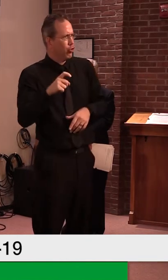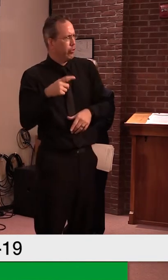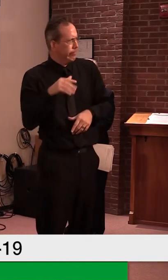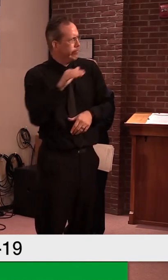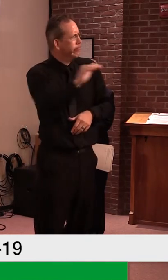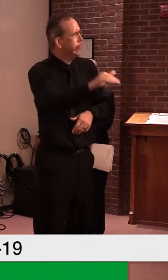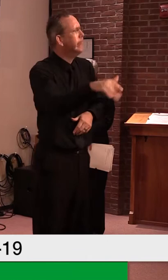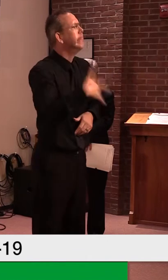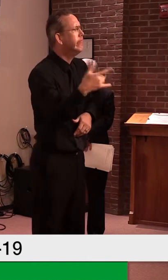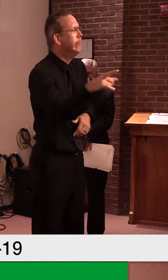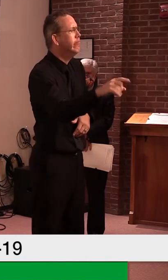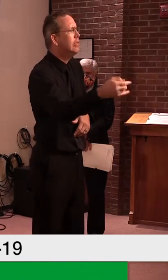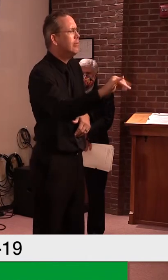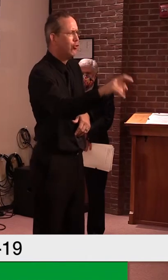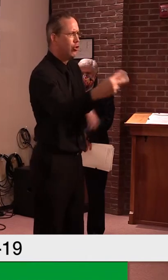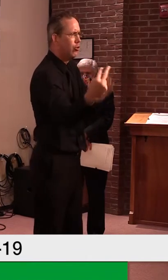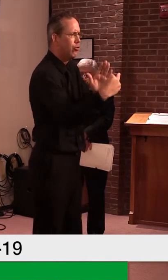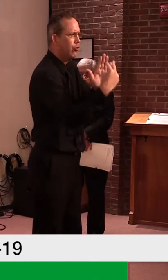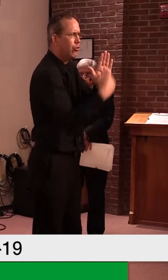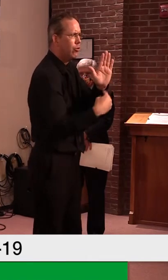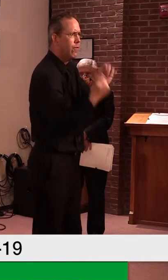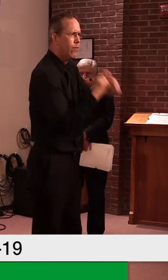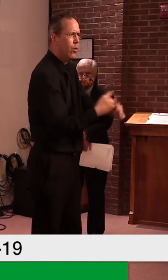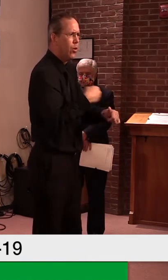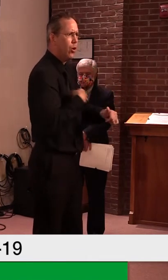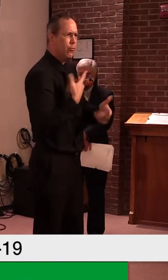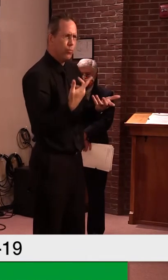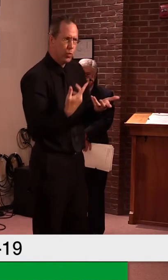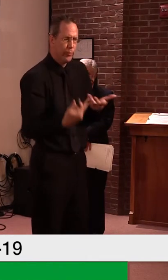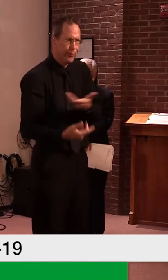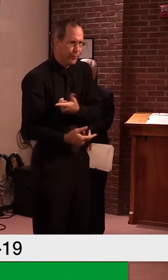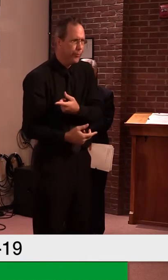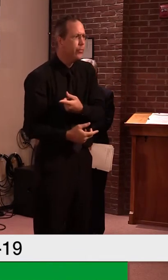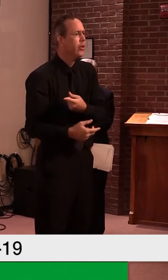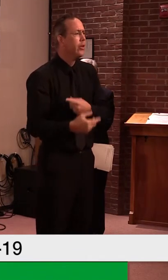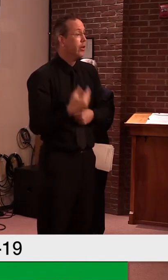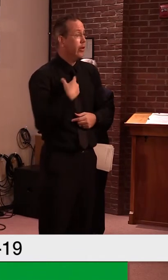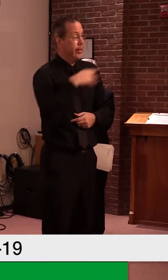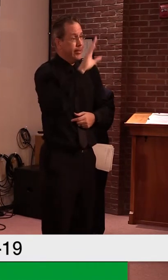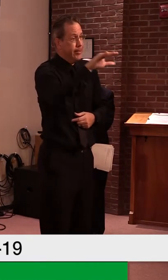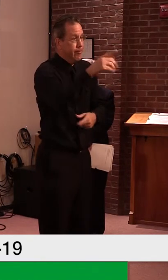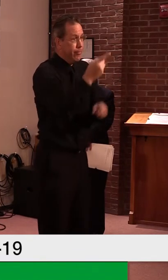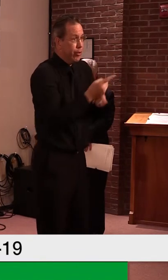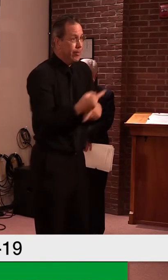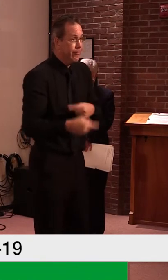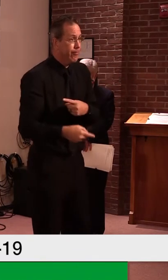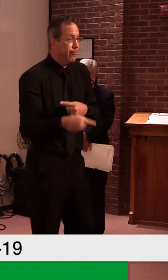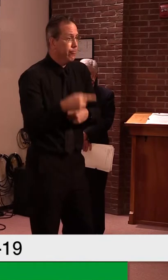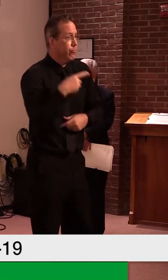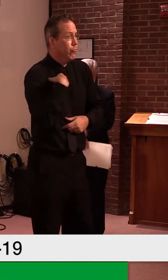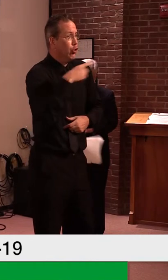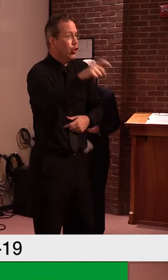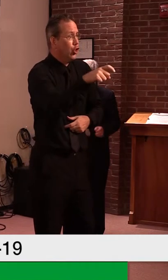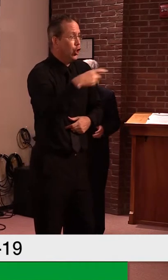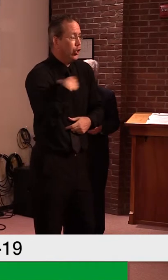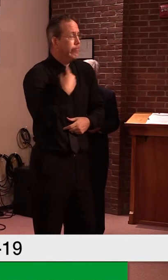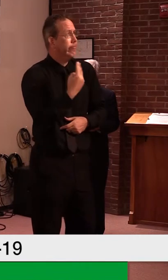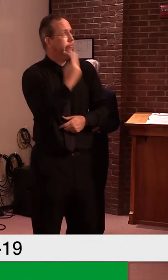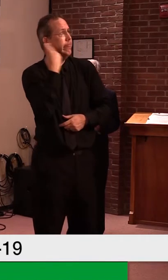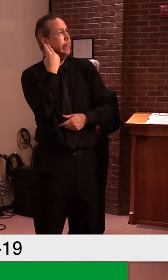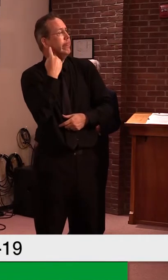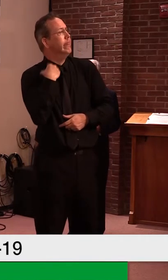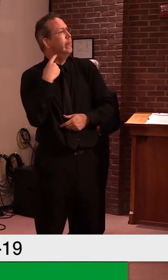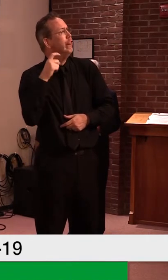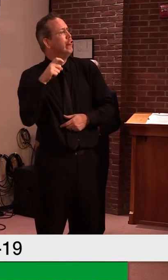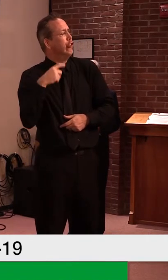correctional facilities, but others as well. Uh, and so, uh, it's much easier after the fact, obviously, uh, for them